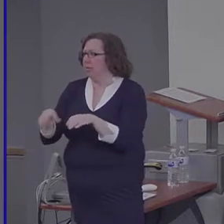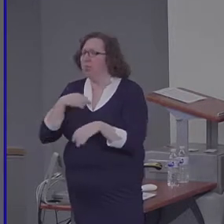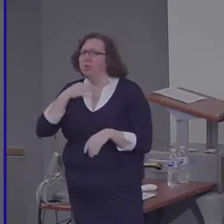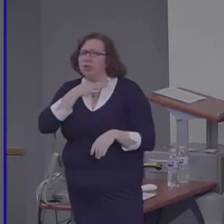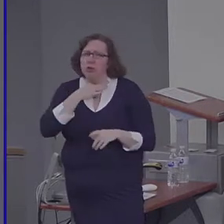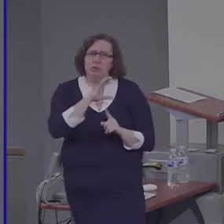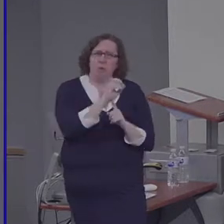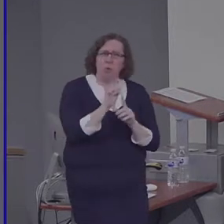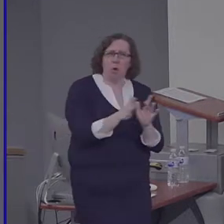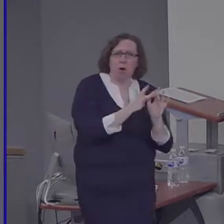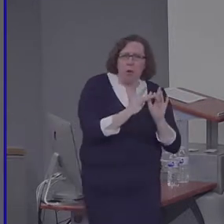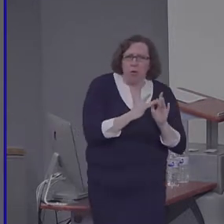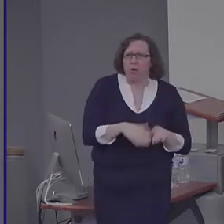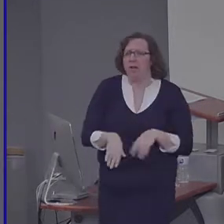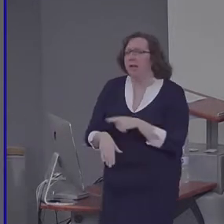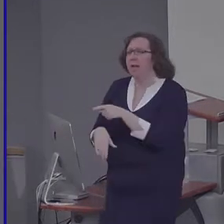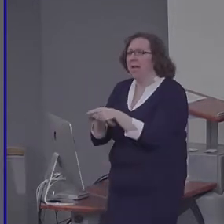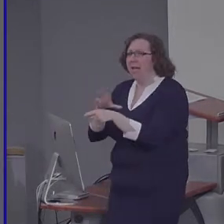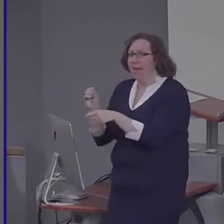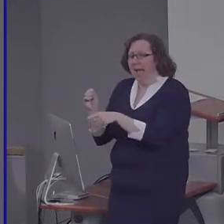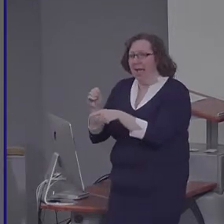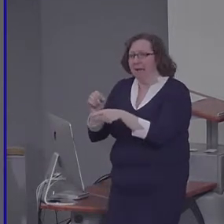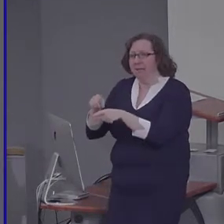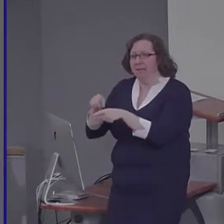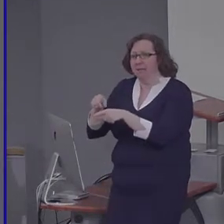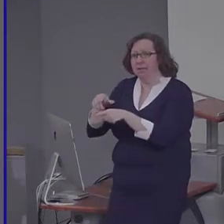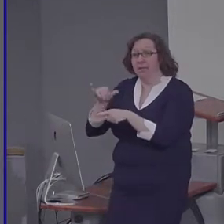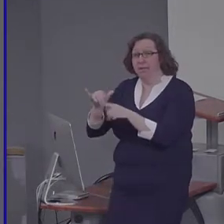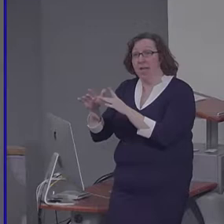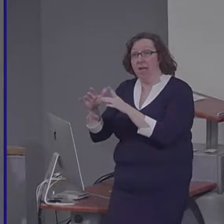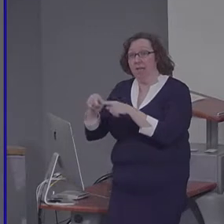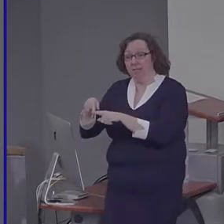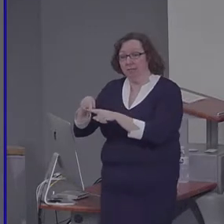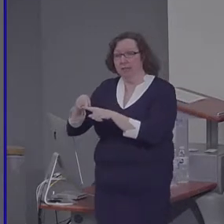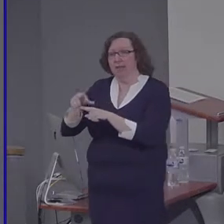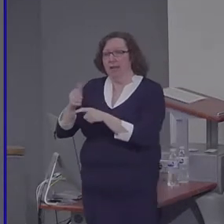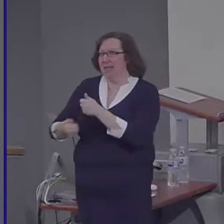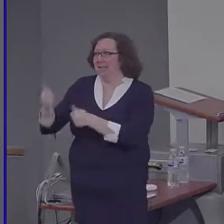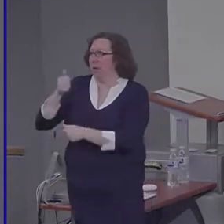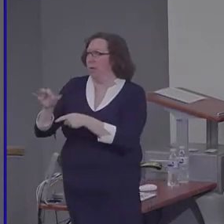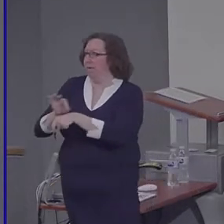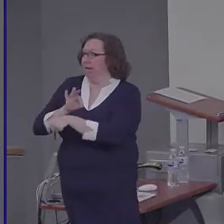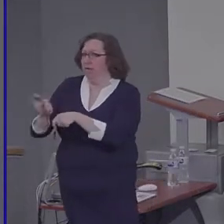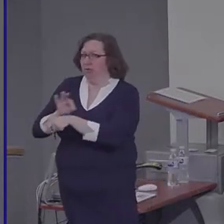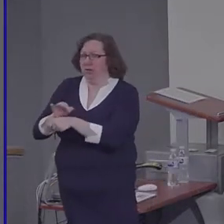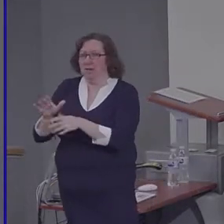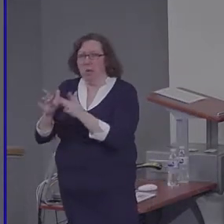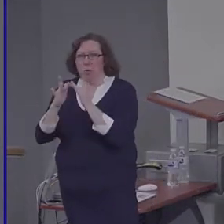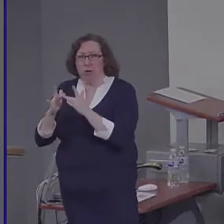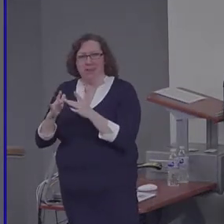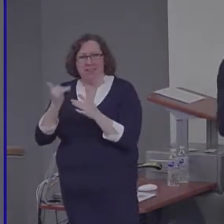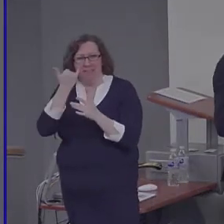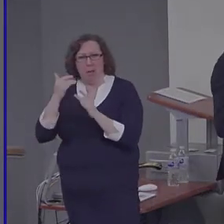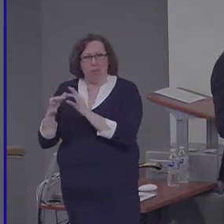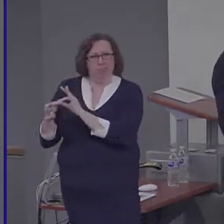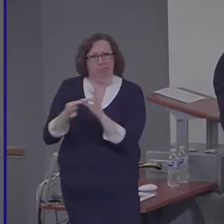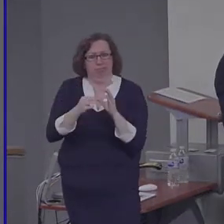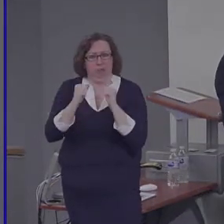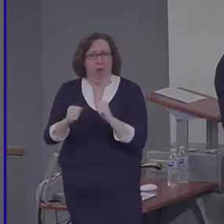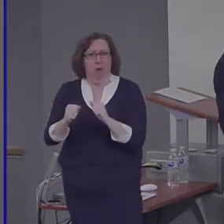closely coordinated activity was in the core network and in the control network. And what we